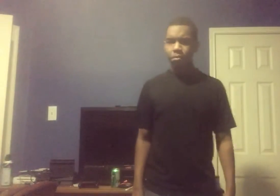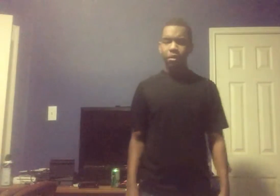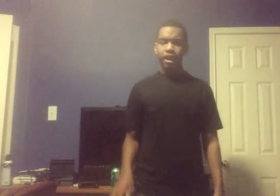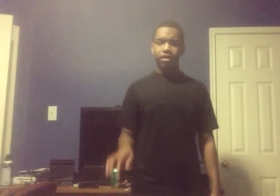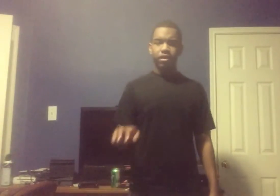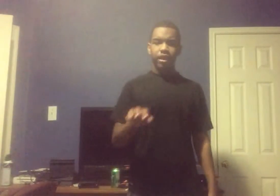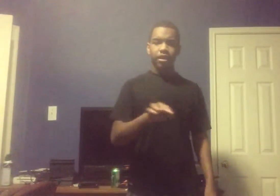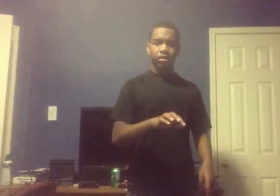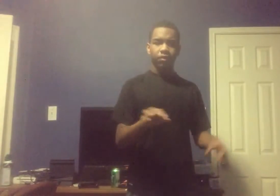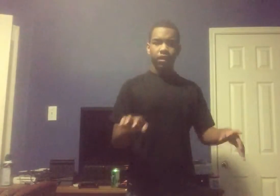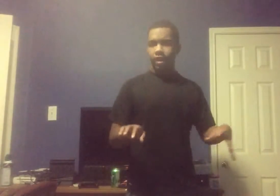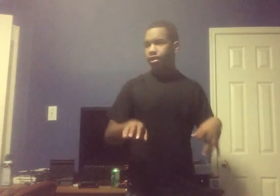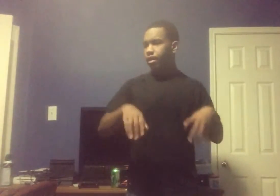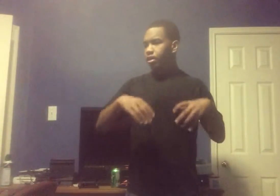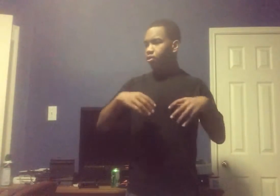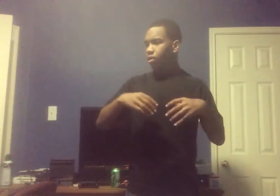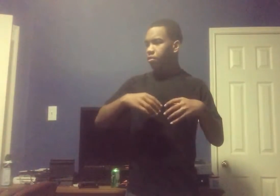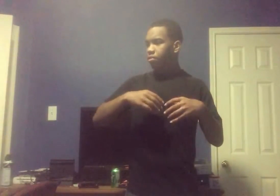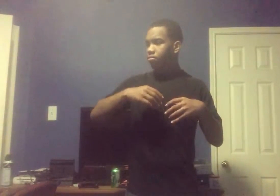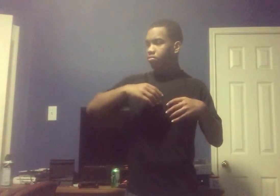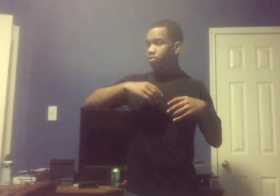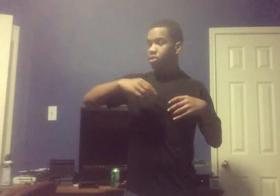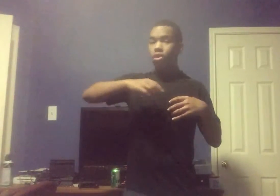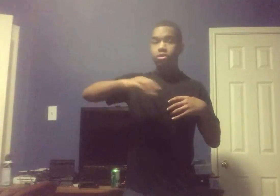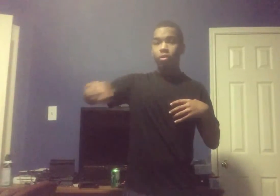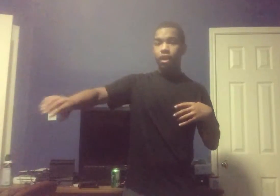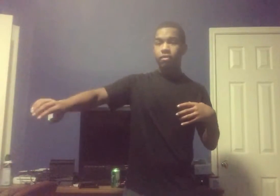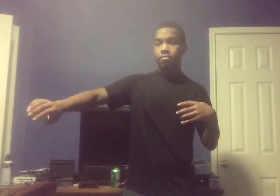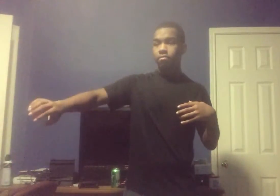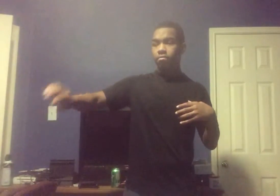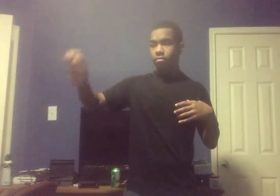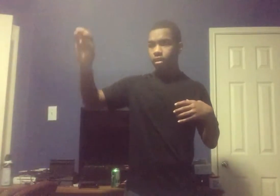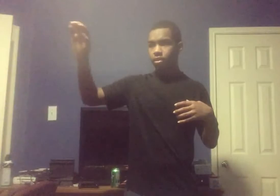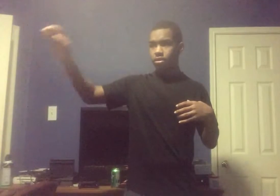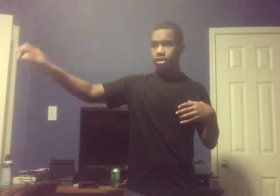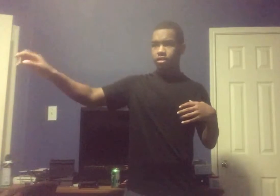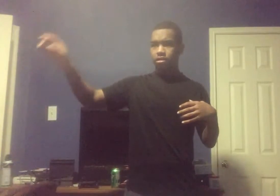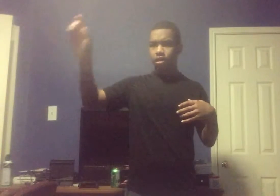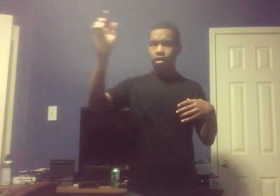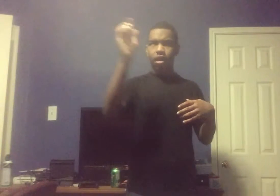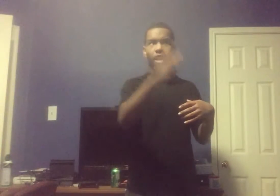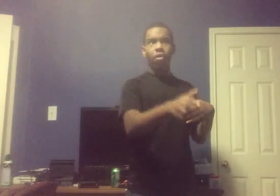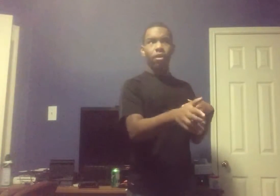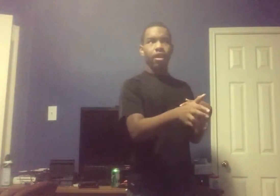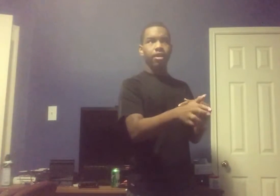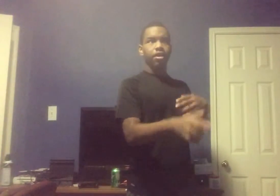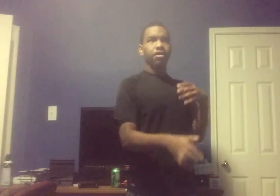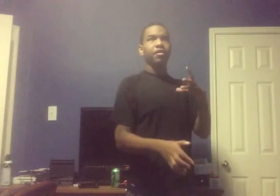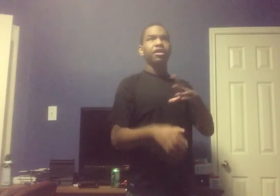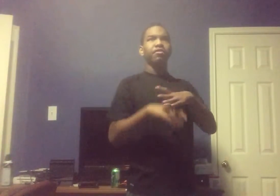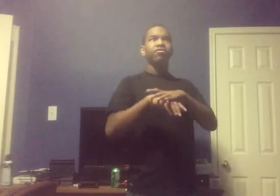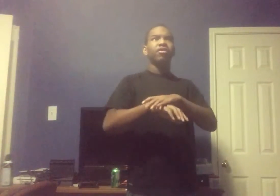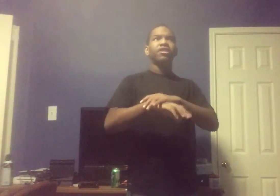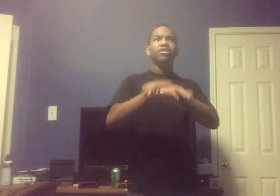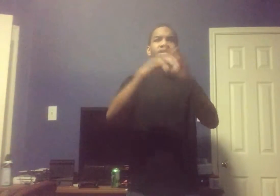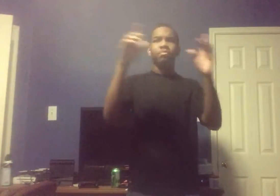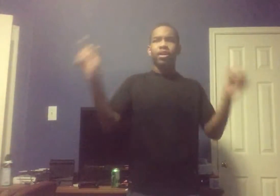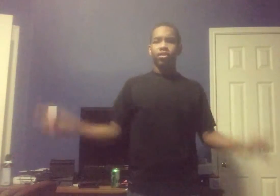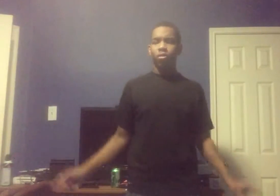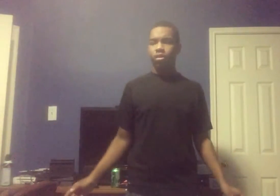After After their fight The wolf Goes away Goes to his Hallway And he Leads to this big door